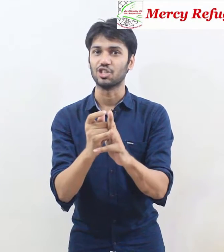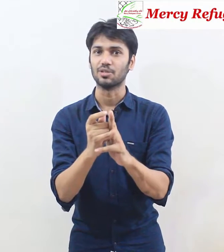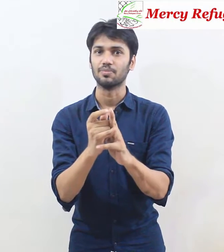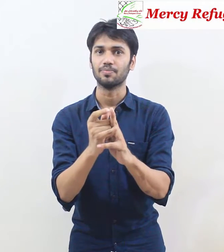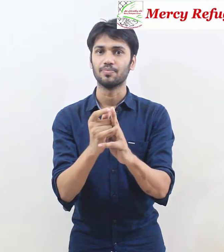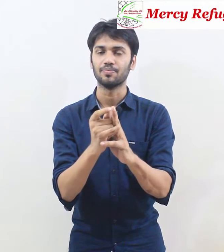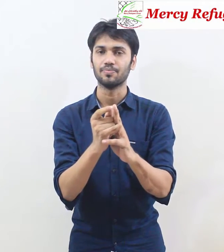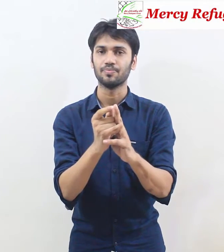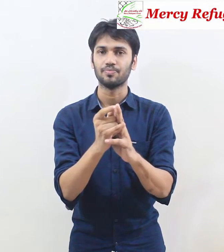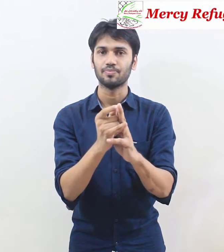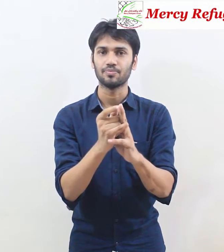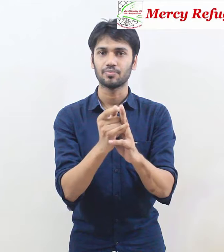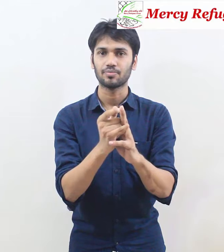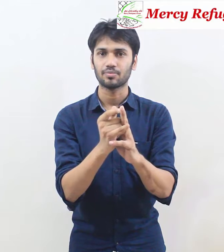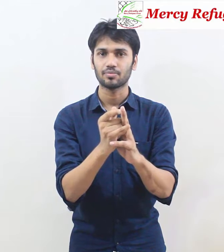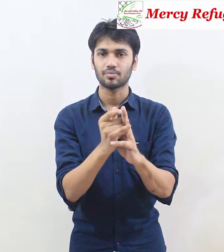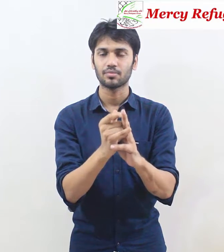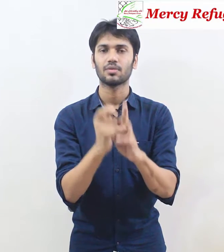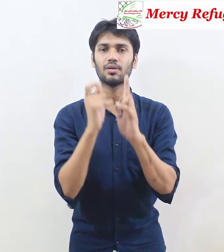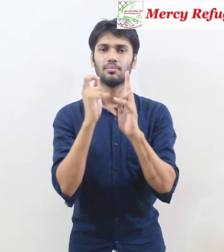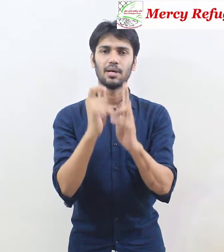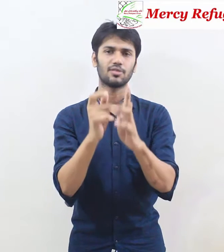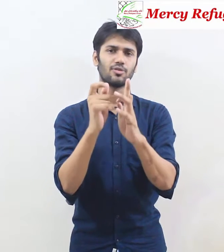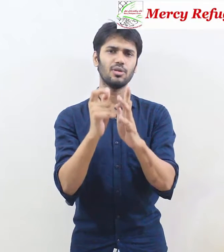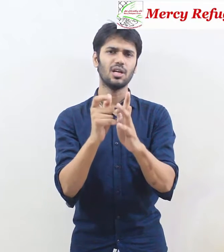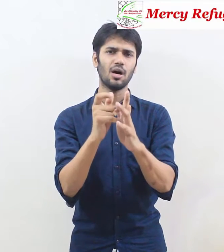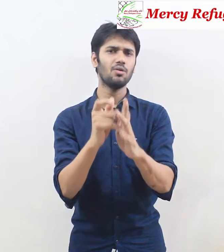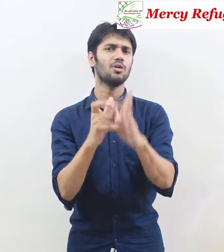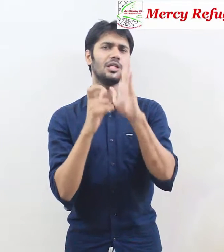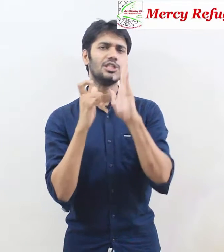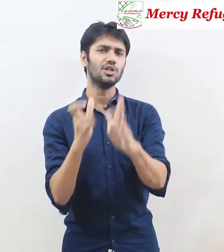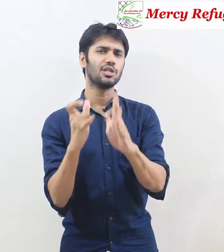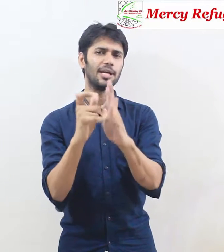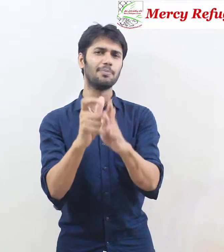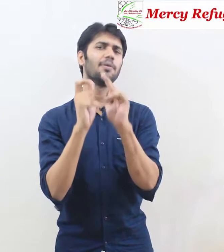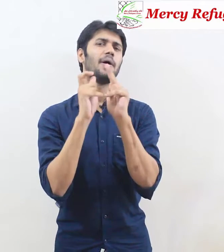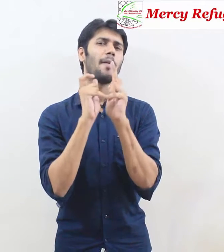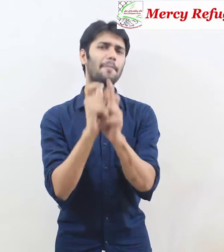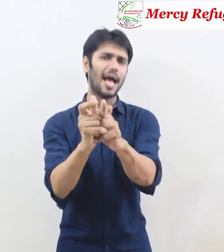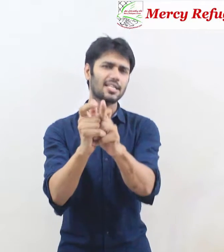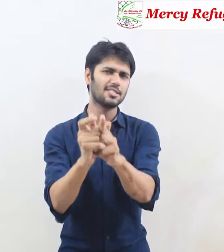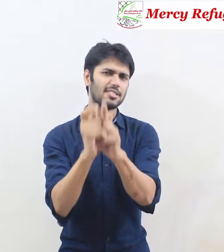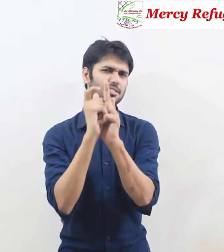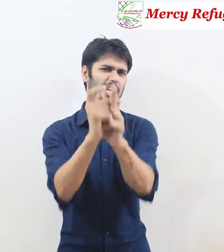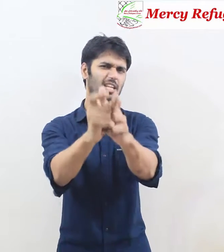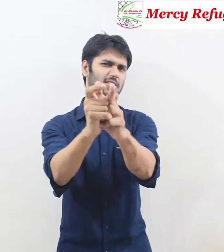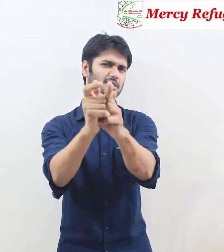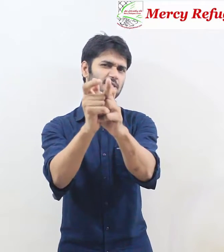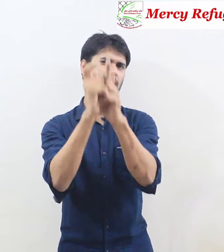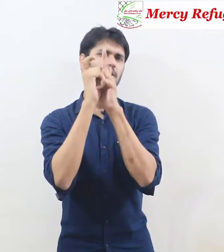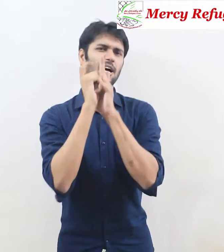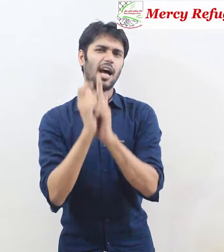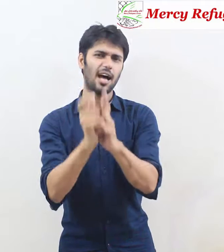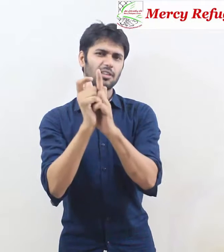but for now you keep practicing this and